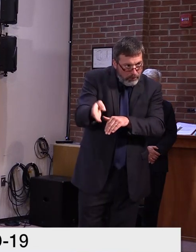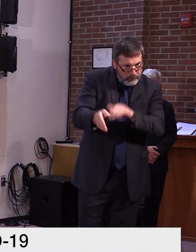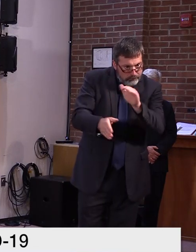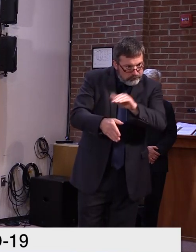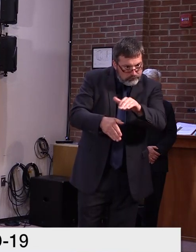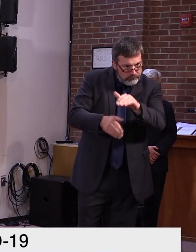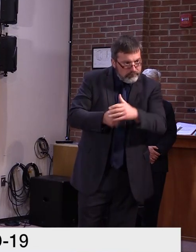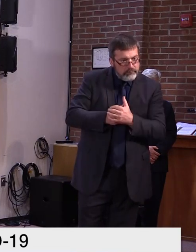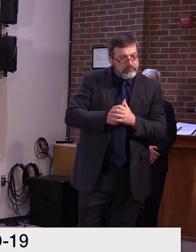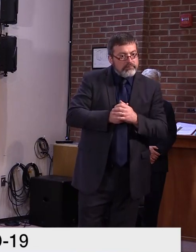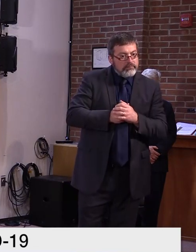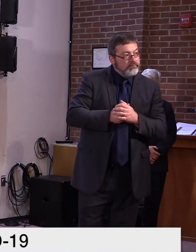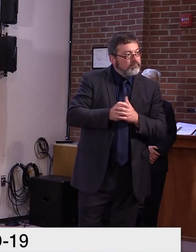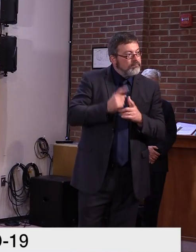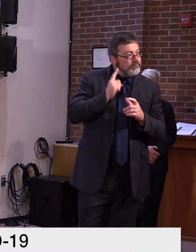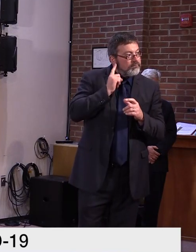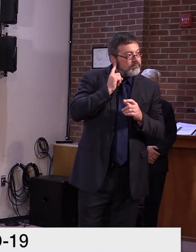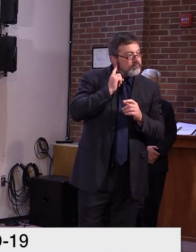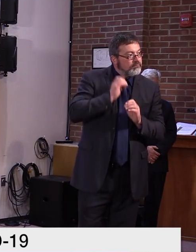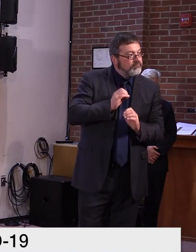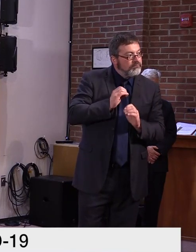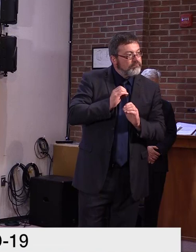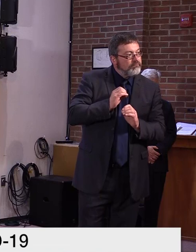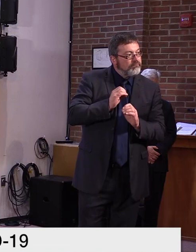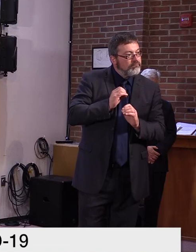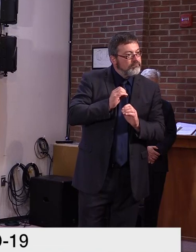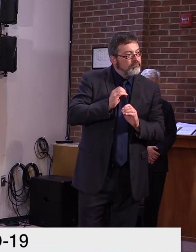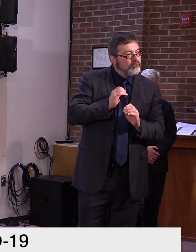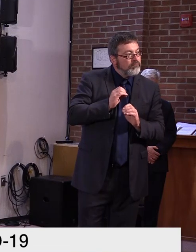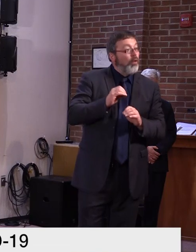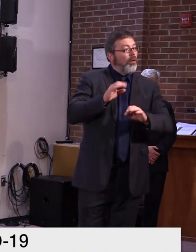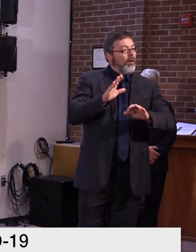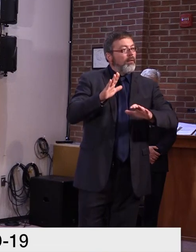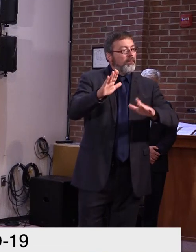Star six. Hi, thanks everyone. We hear you.